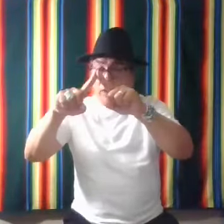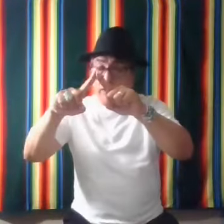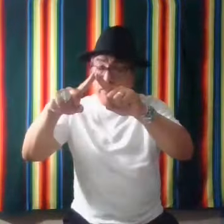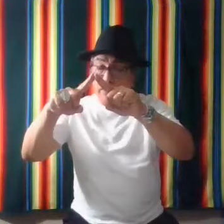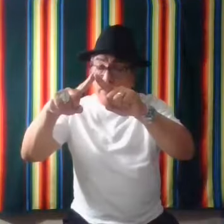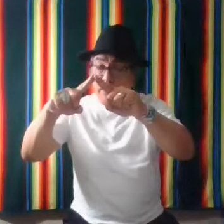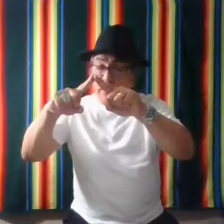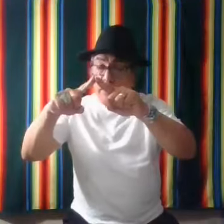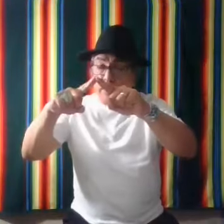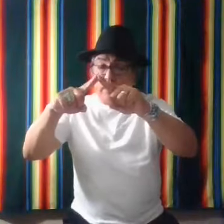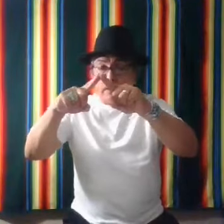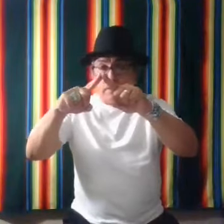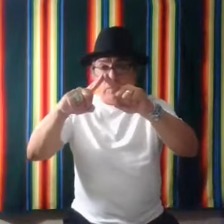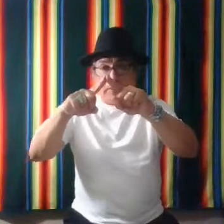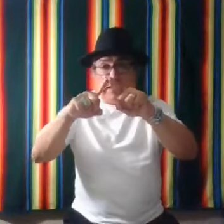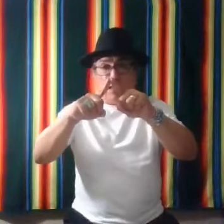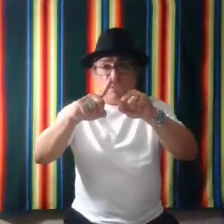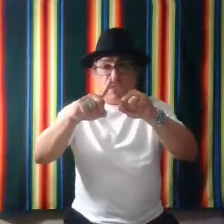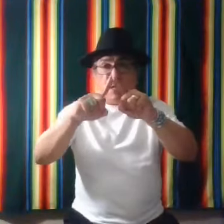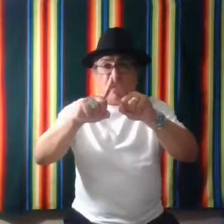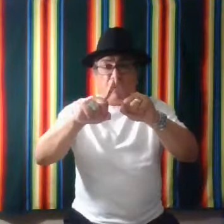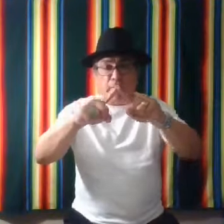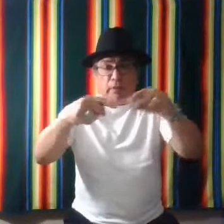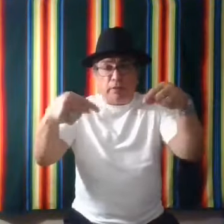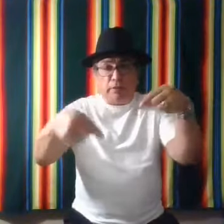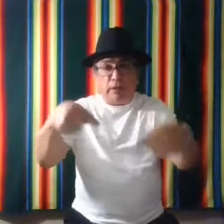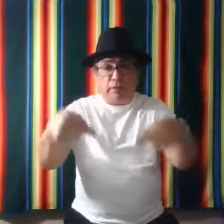Okay. Making up a camp is this.